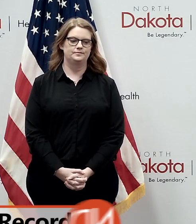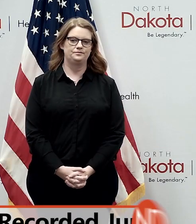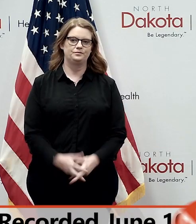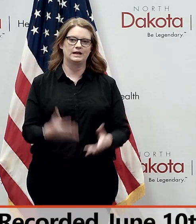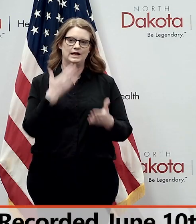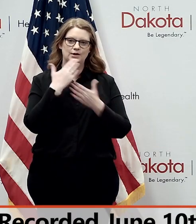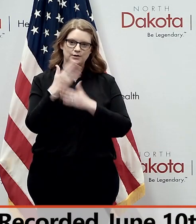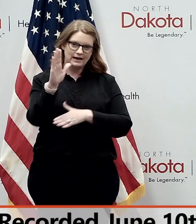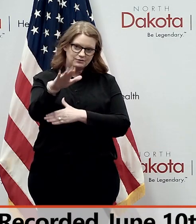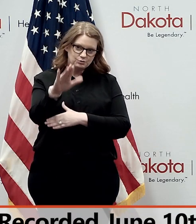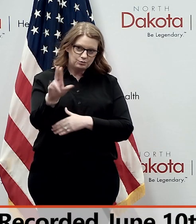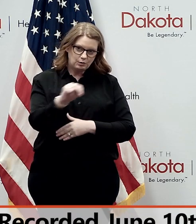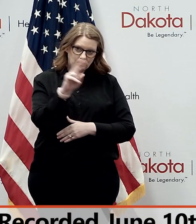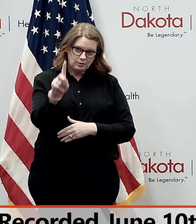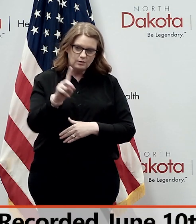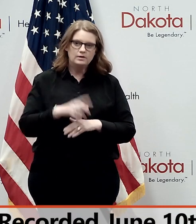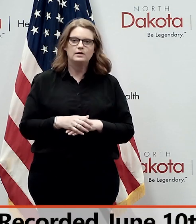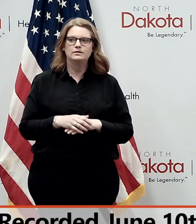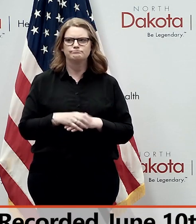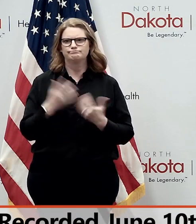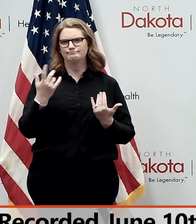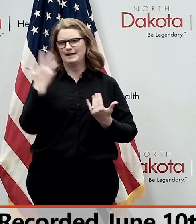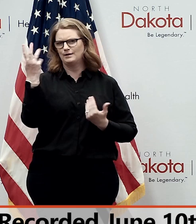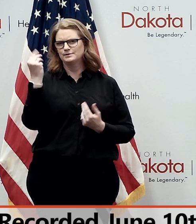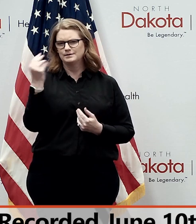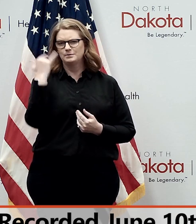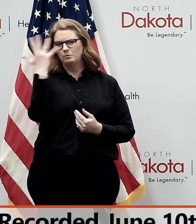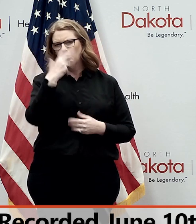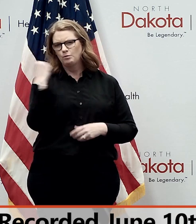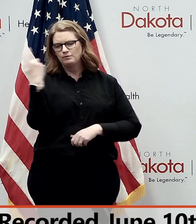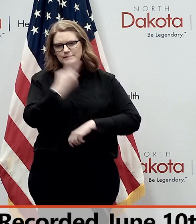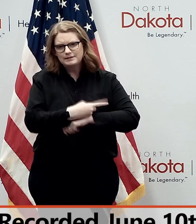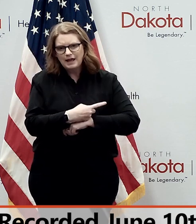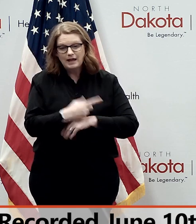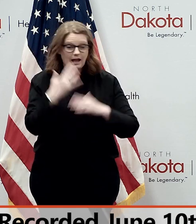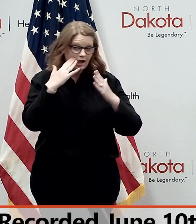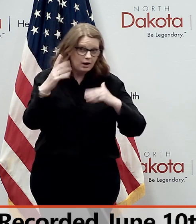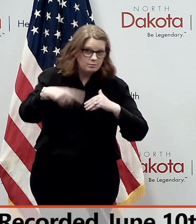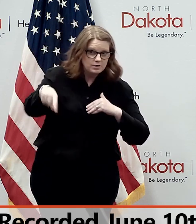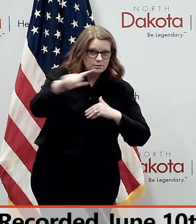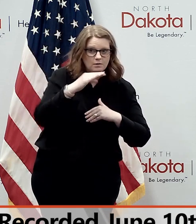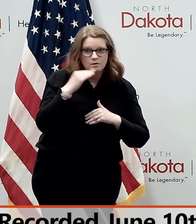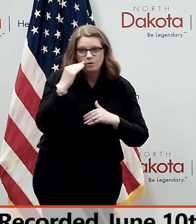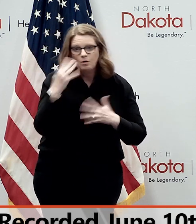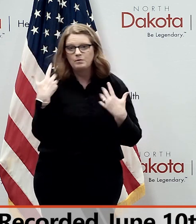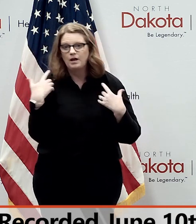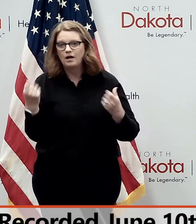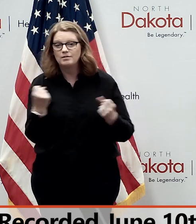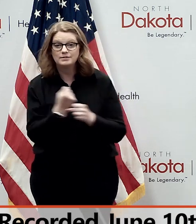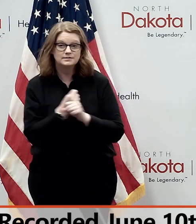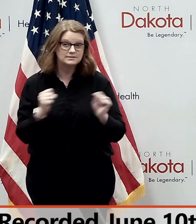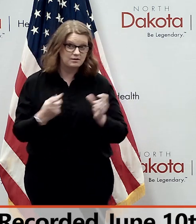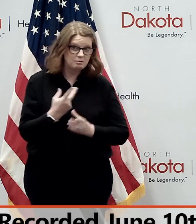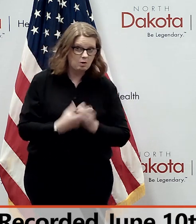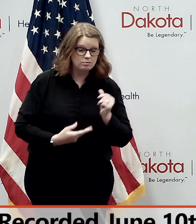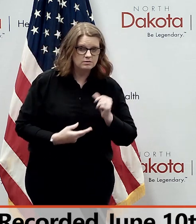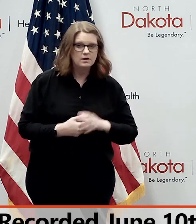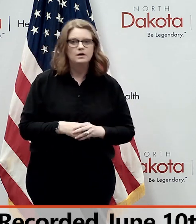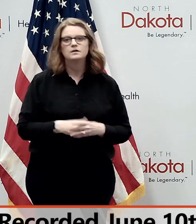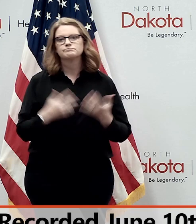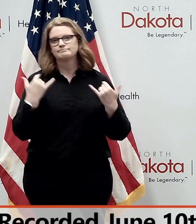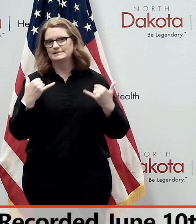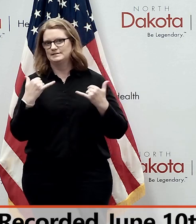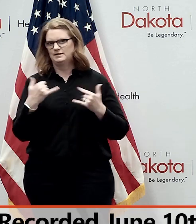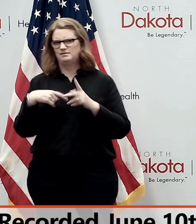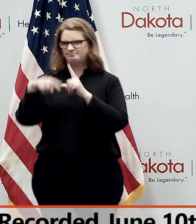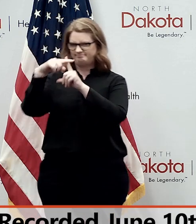Good afternoon North Dakota. Beautiful day today and I hope wherever you are watching you're healthy and safe. We've got a lot of good